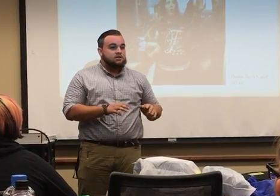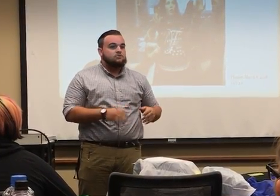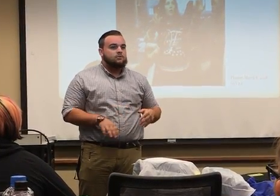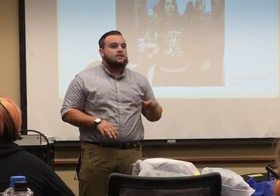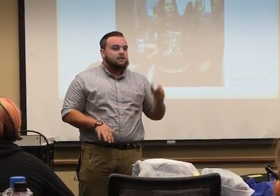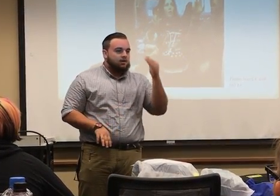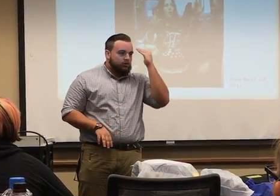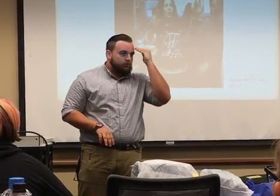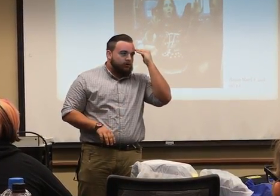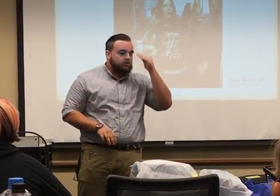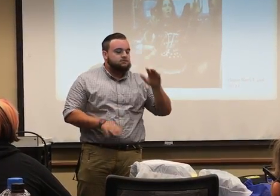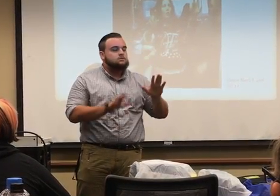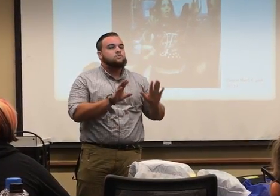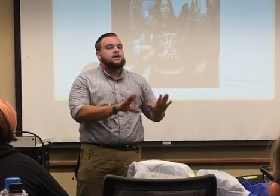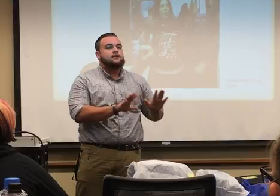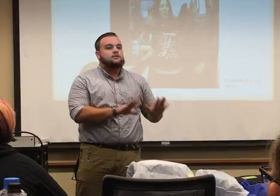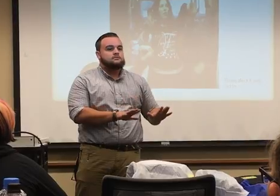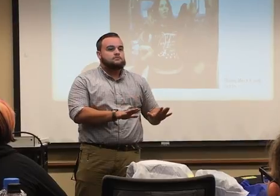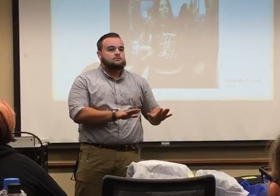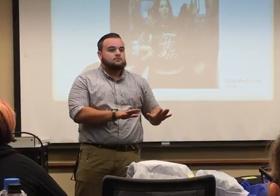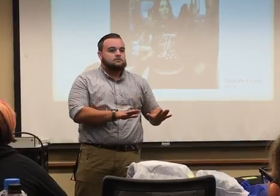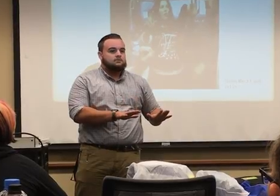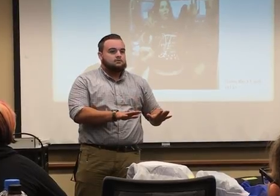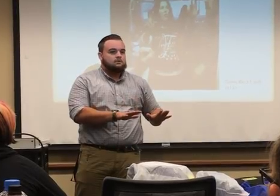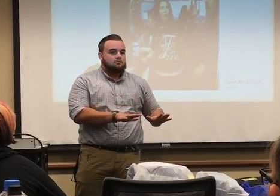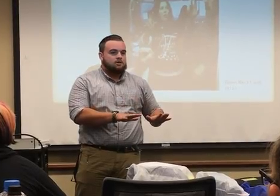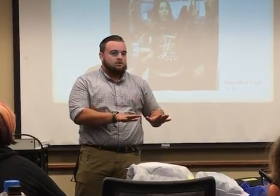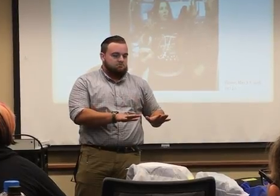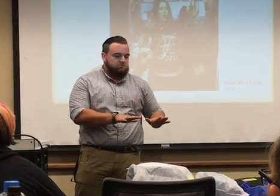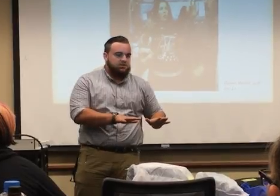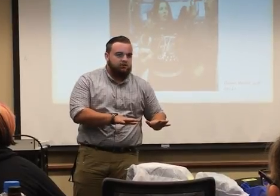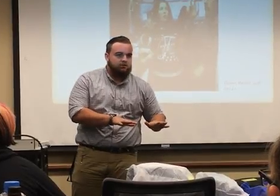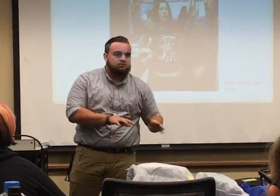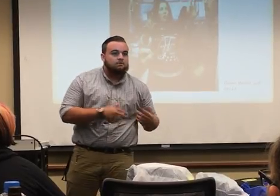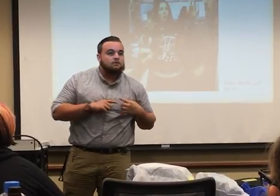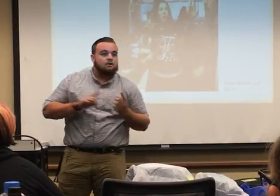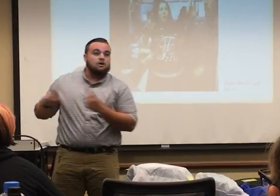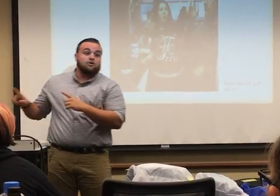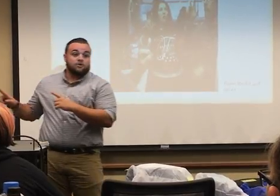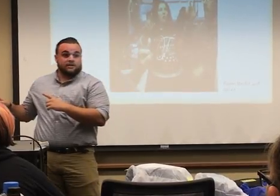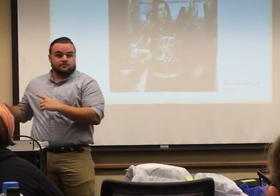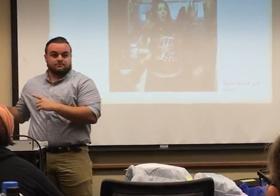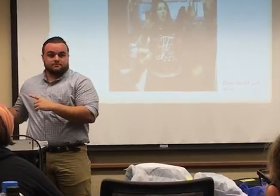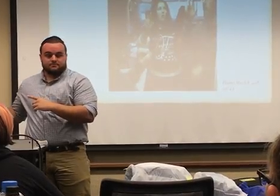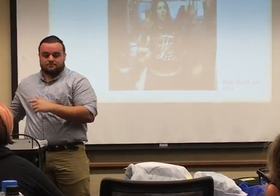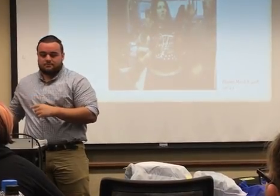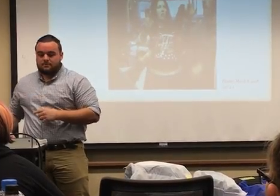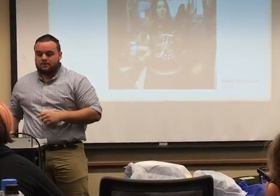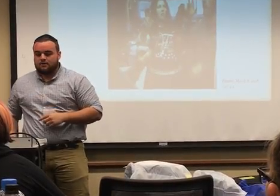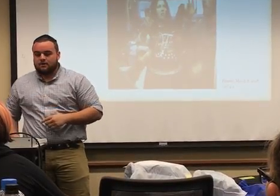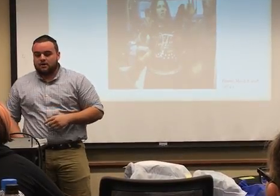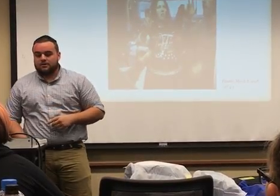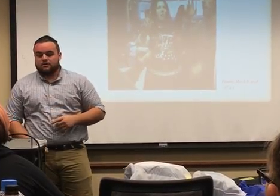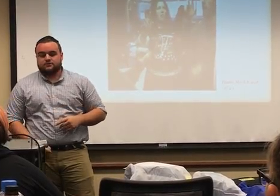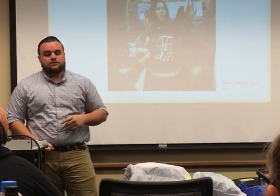tell them, wait, like, yeah, I know where it is. Just wait here. Wait here. Stay here. I'll go get it. And then also,